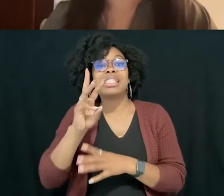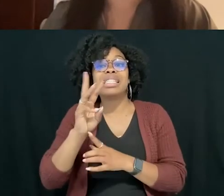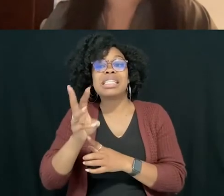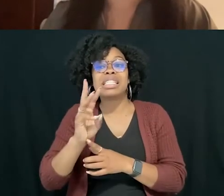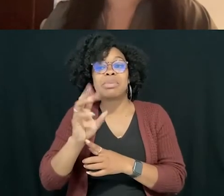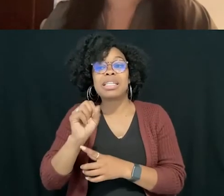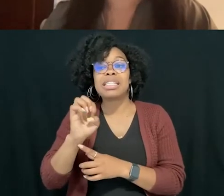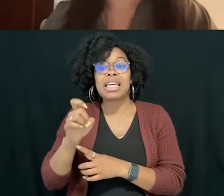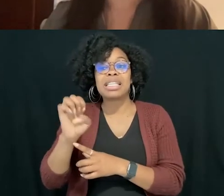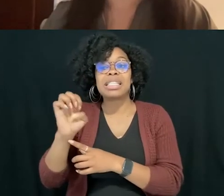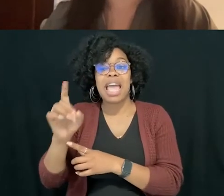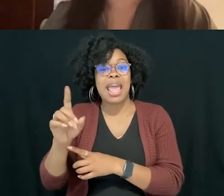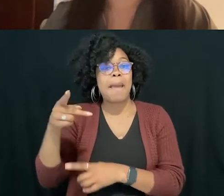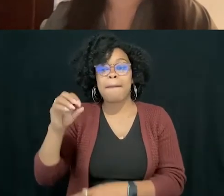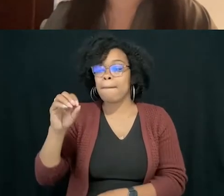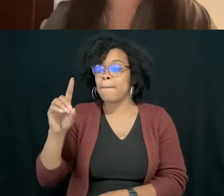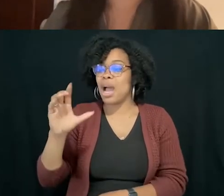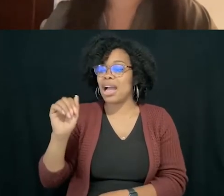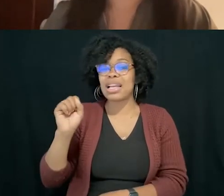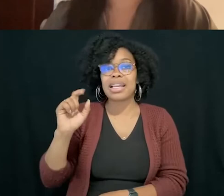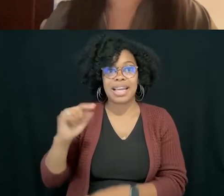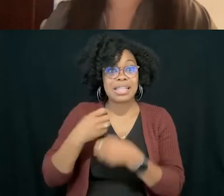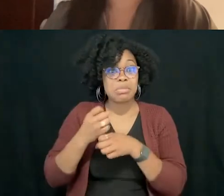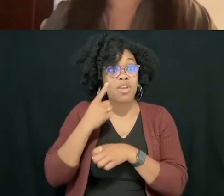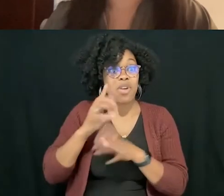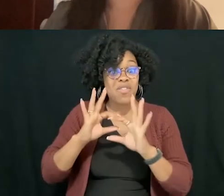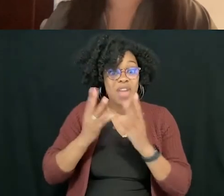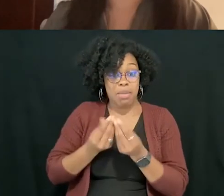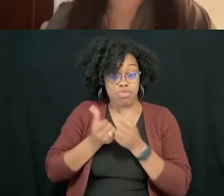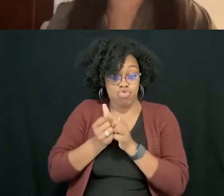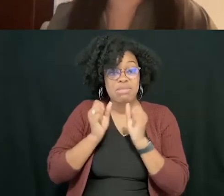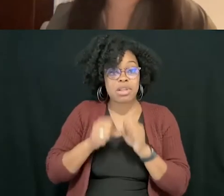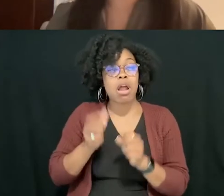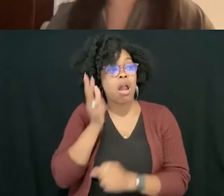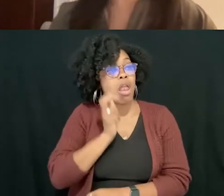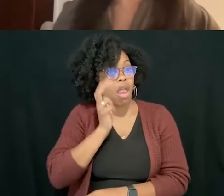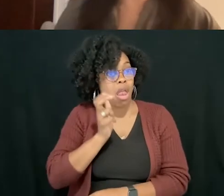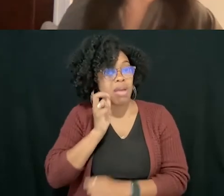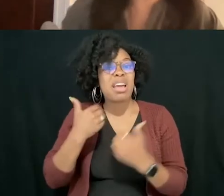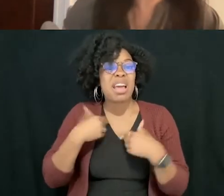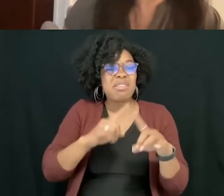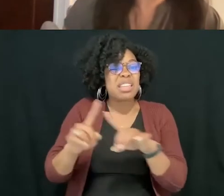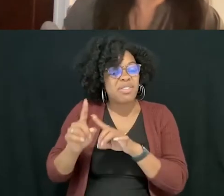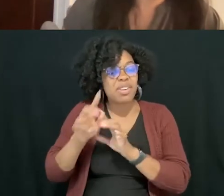for families to listen to together. They have episodes about puberty, about butts,